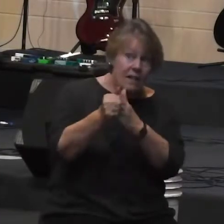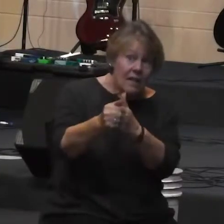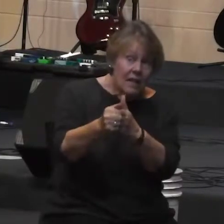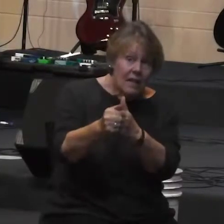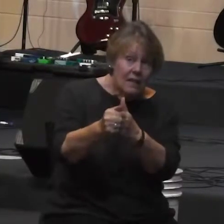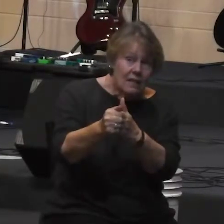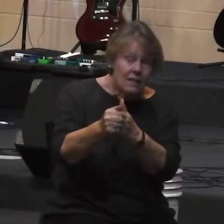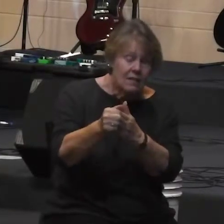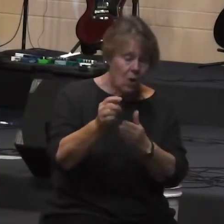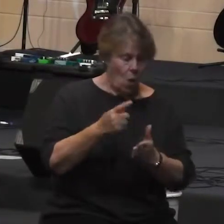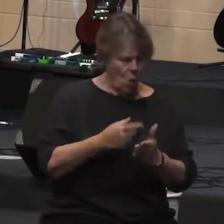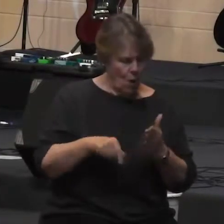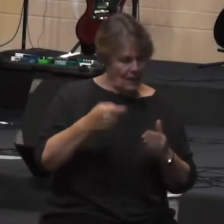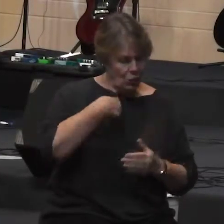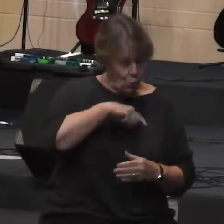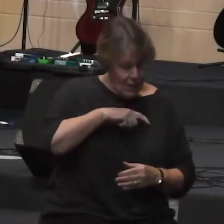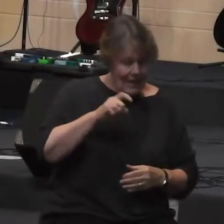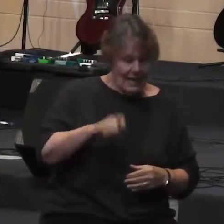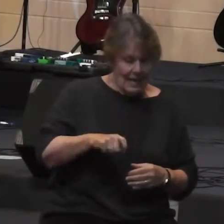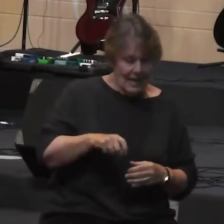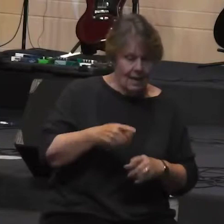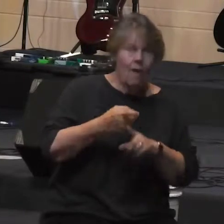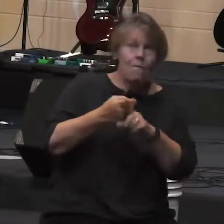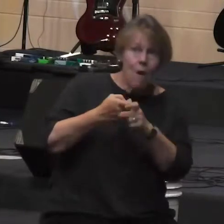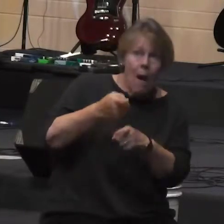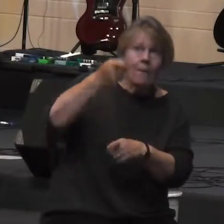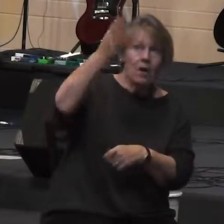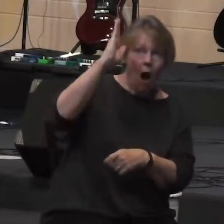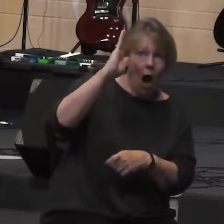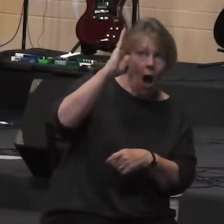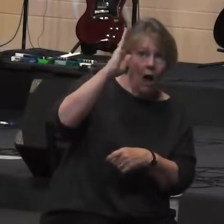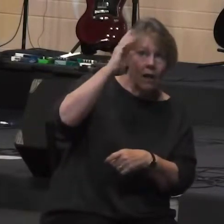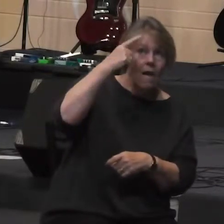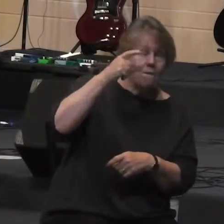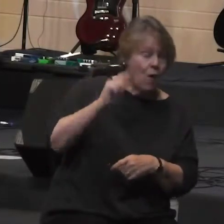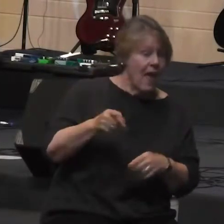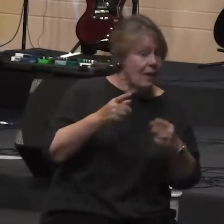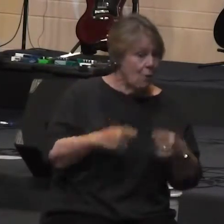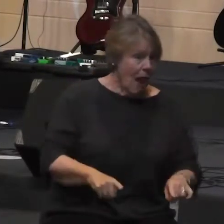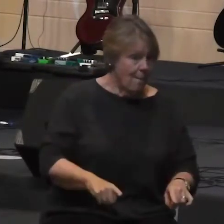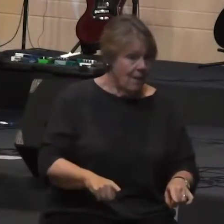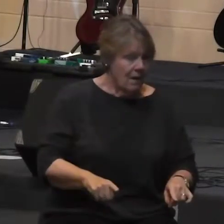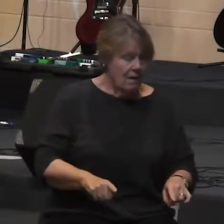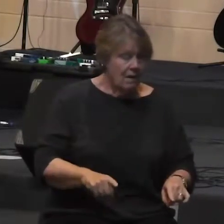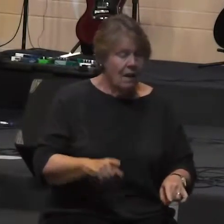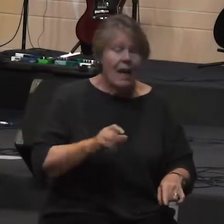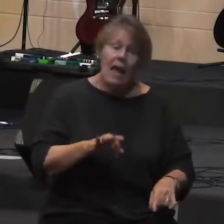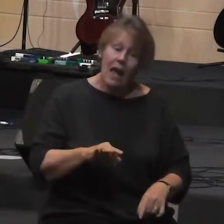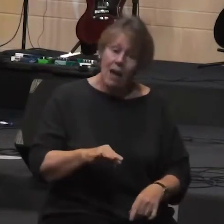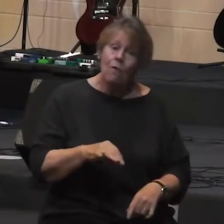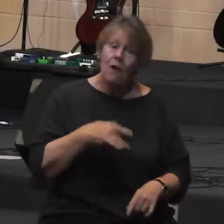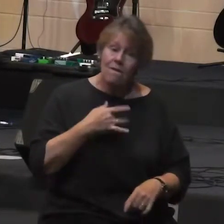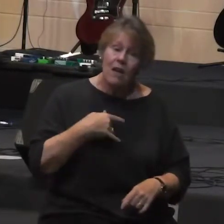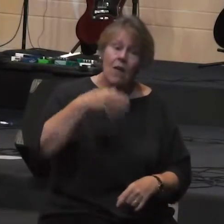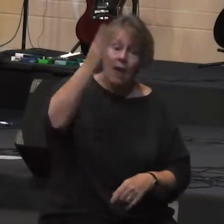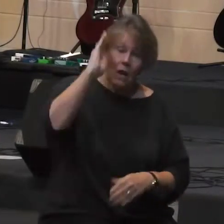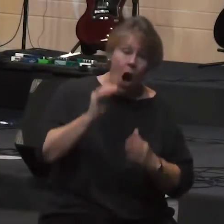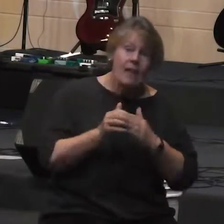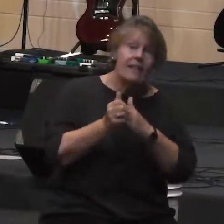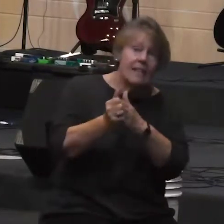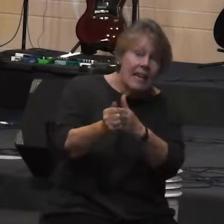from God for that to be possible if indeed God's telling us to go there then what do we need to get there